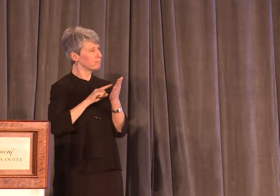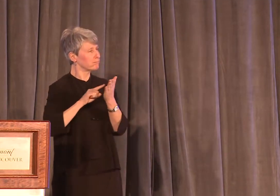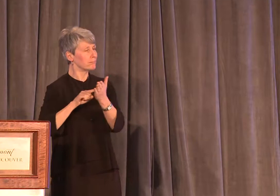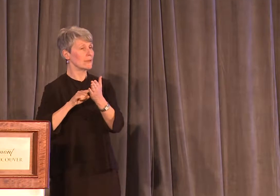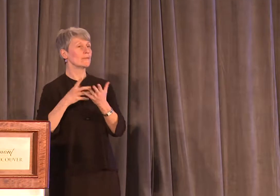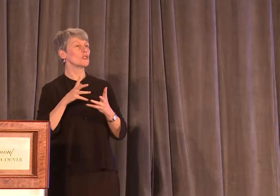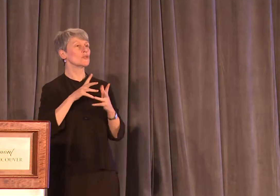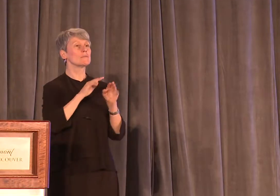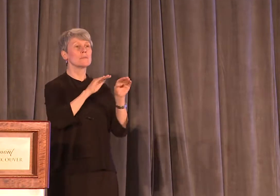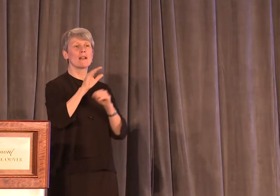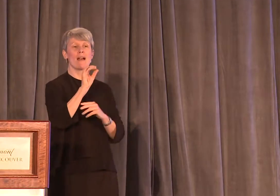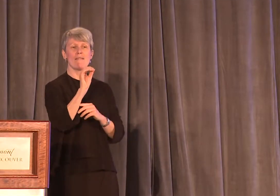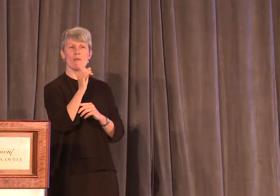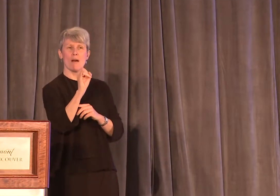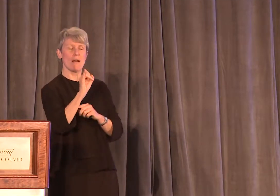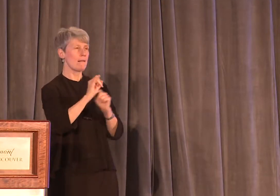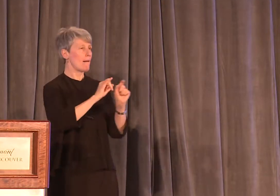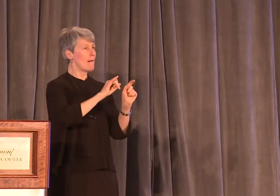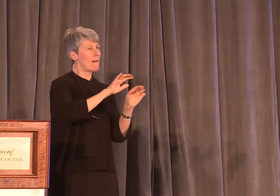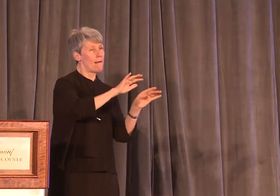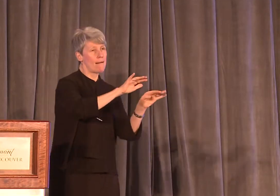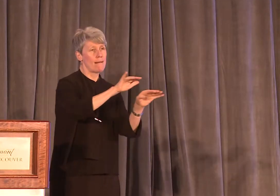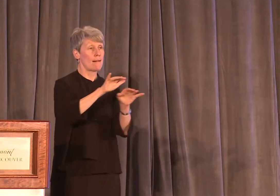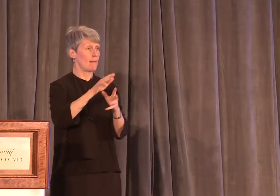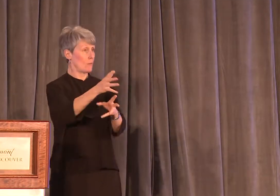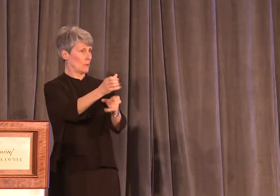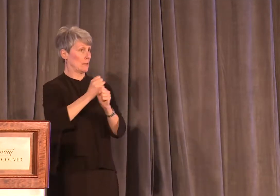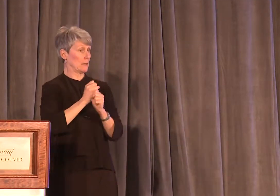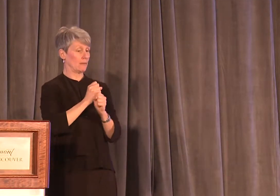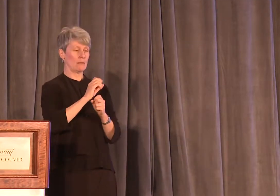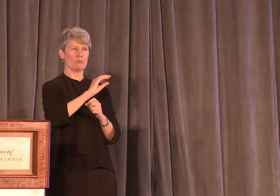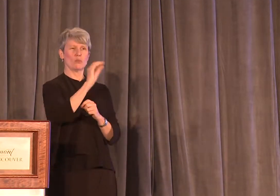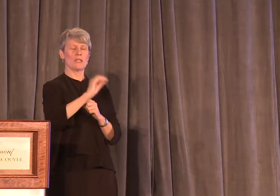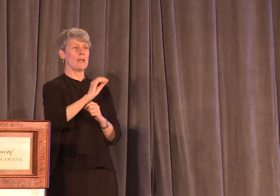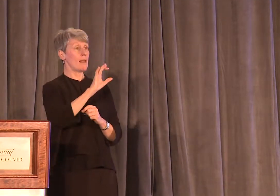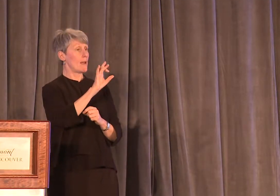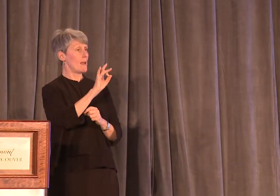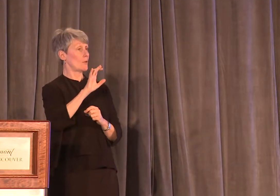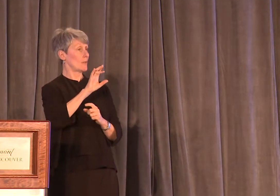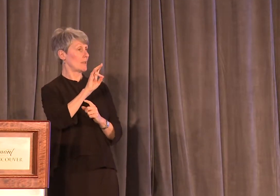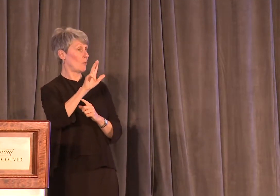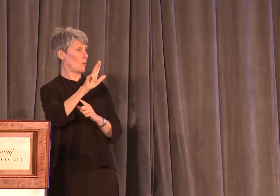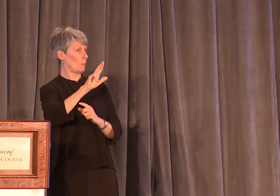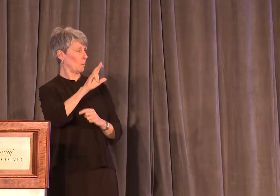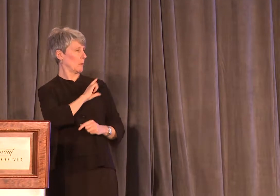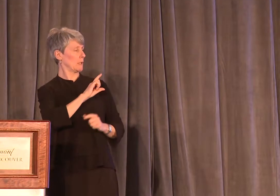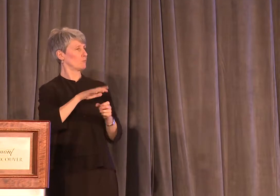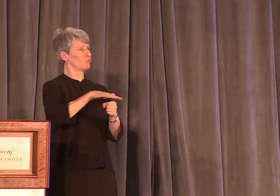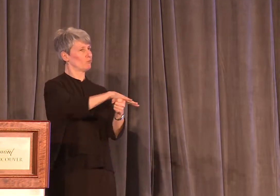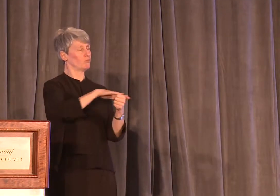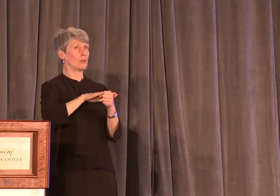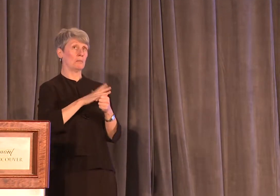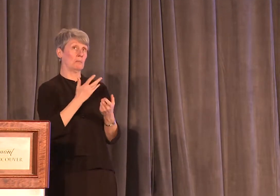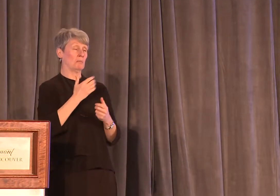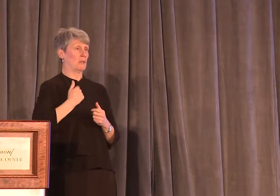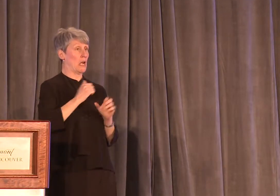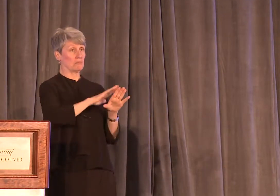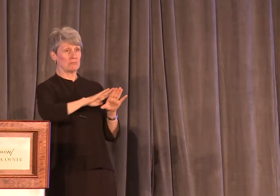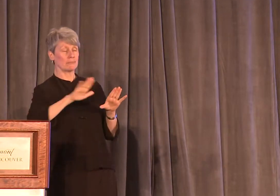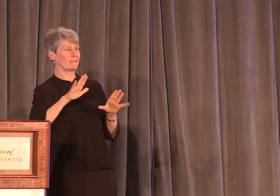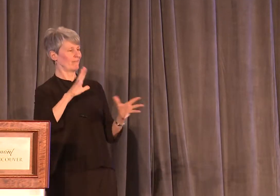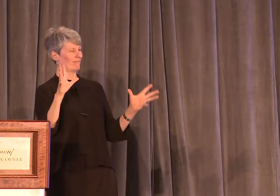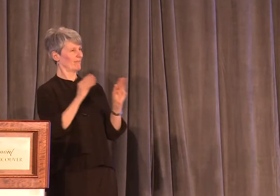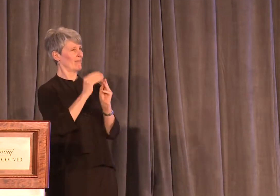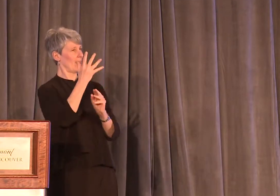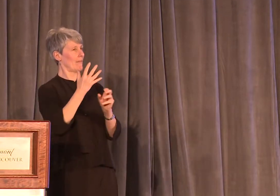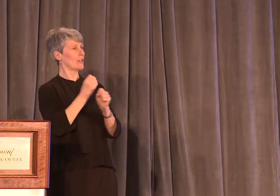information requests, I obtained data from 873 police jurisdictions across the country over a five-year period